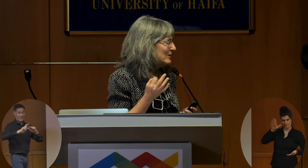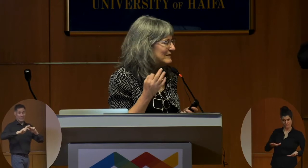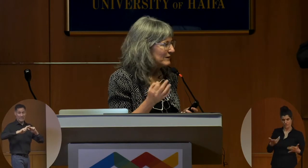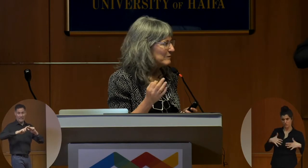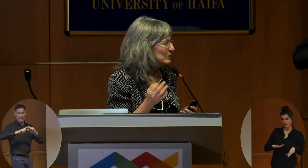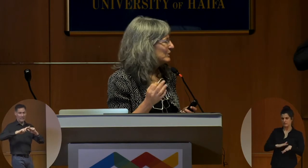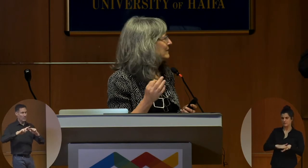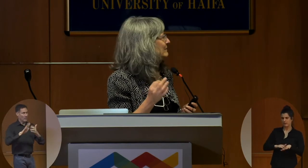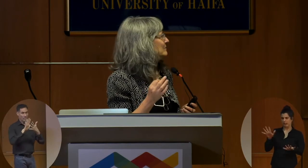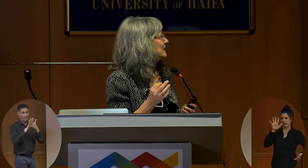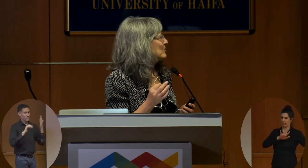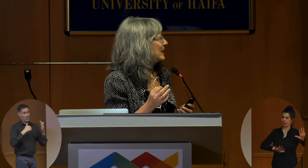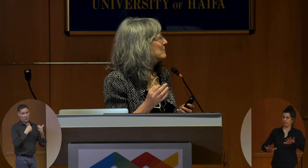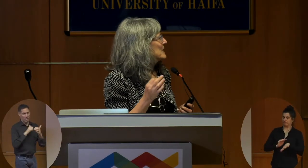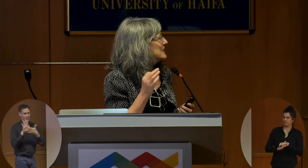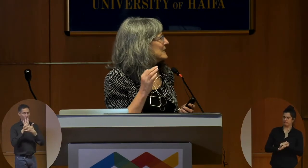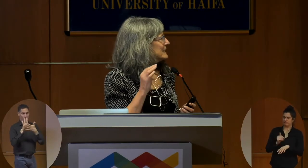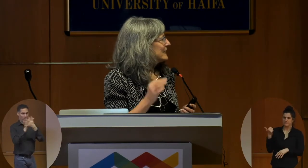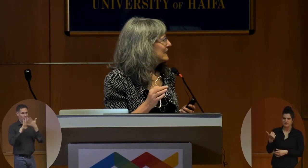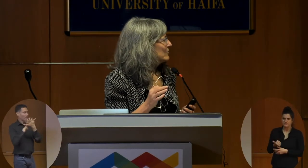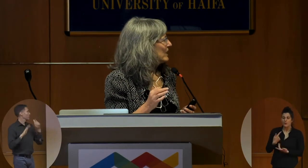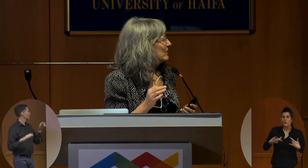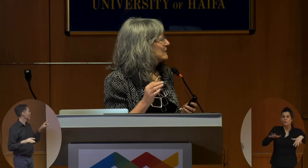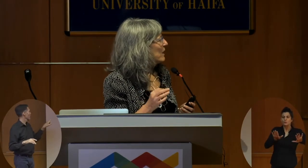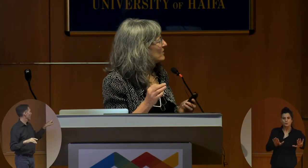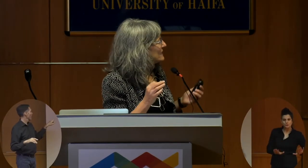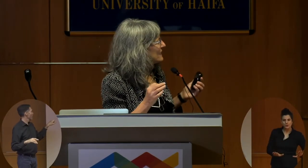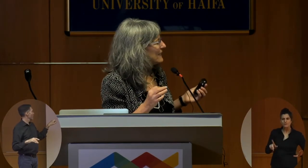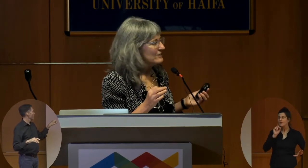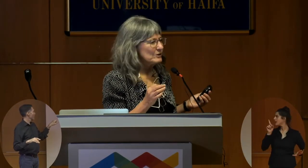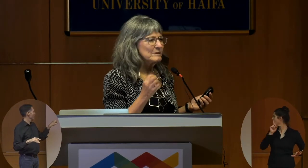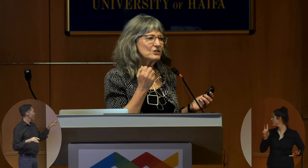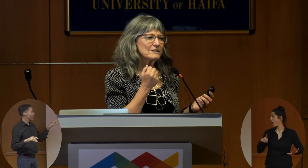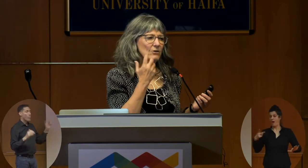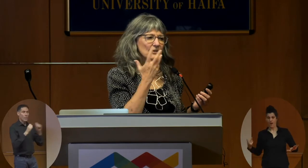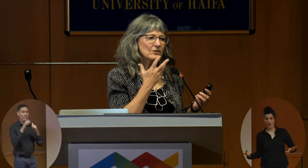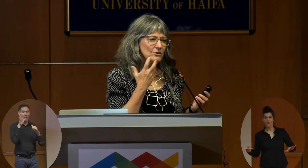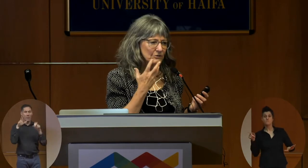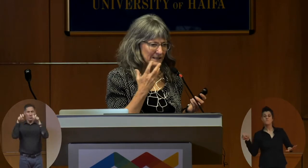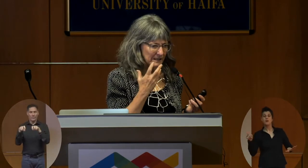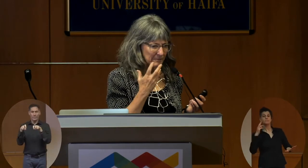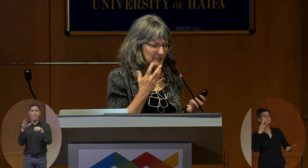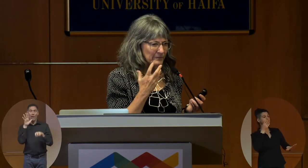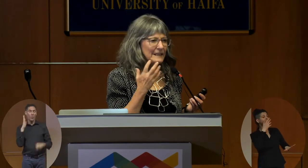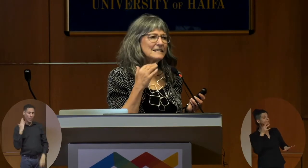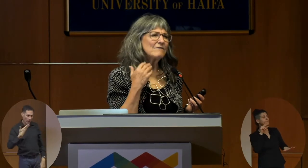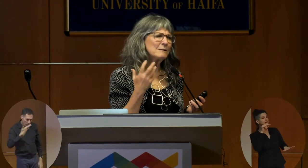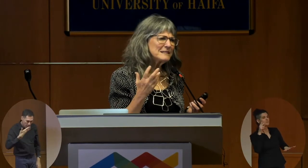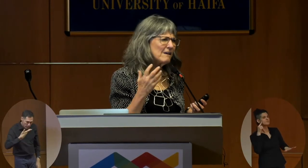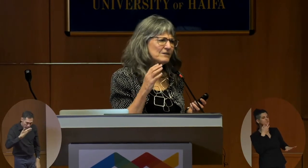sorry, it's a very blurry videotape. Sitting in a chair, and his mother is sitting next to him, and she's going to cue to him. David himself